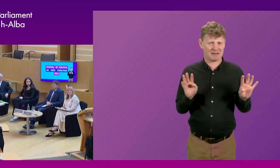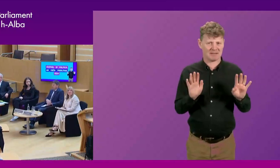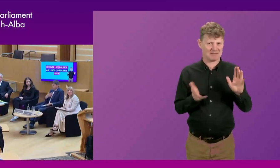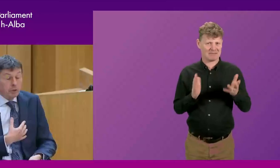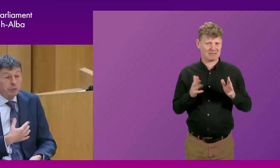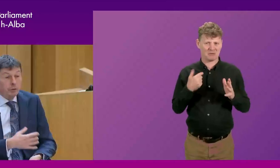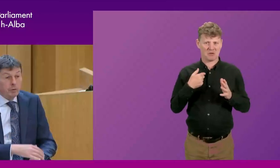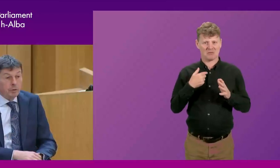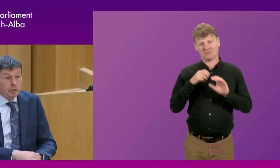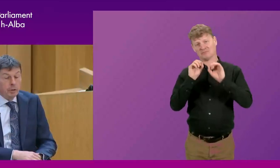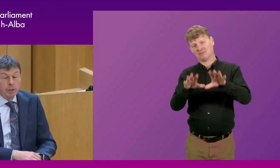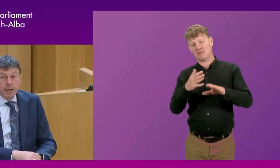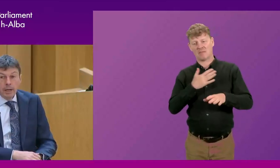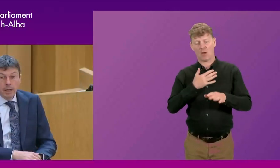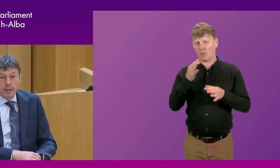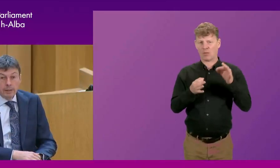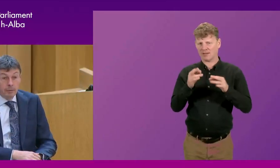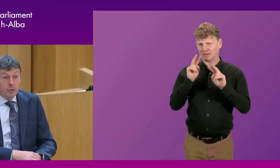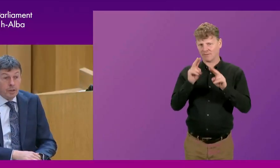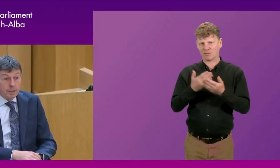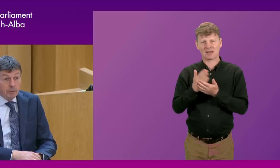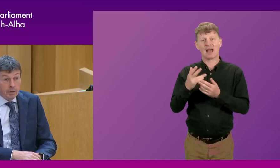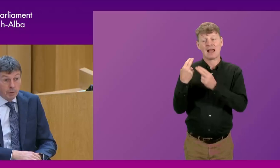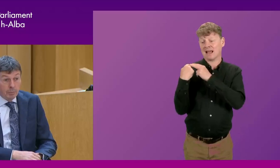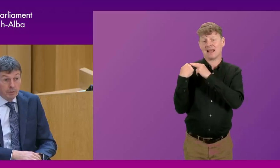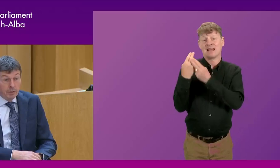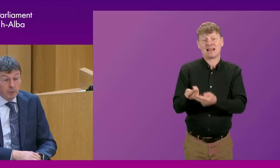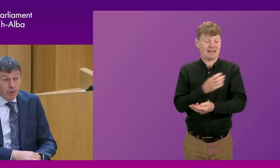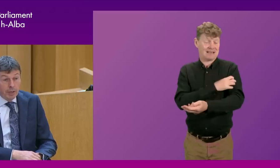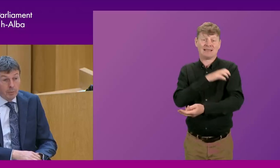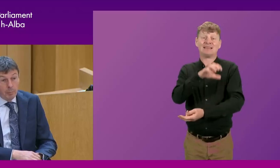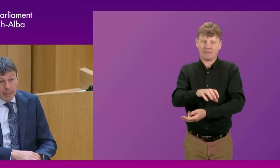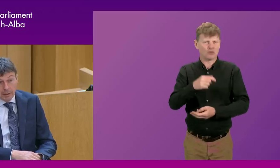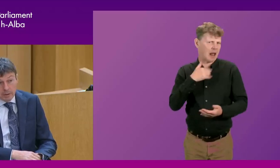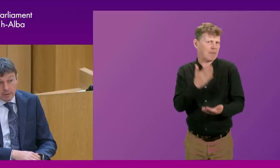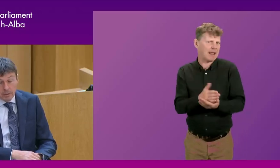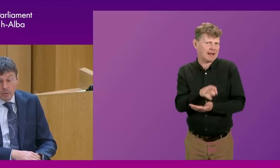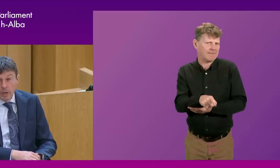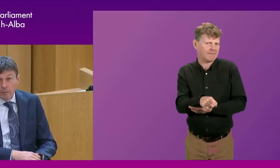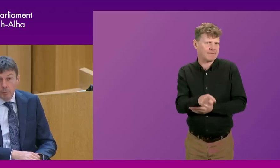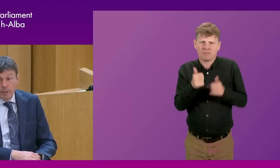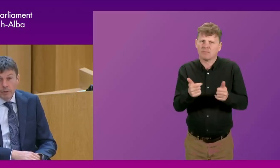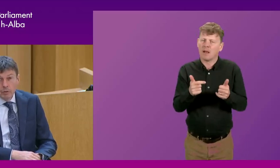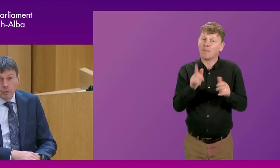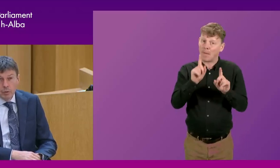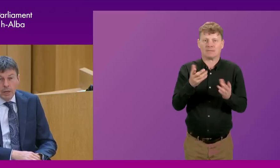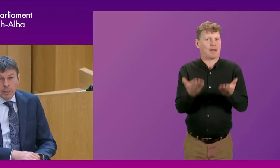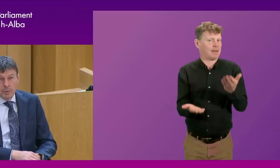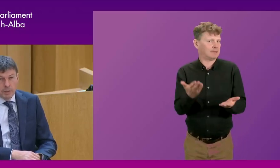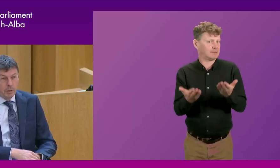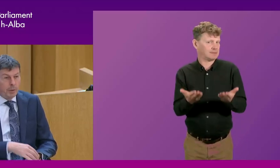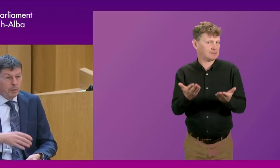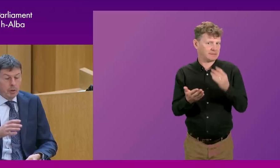my own political views clear. Devolution itself is what I believe in, though, and it's about a balance. So for me, there's no